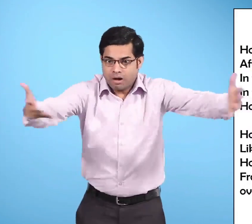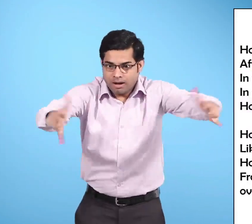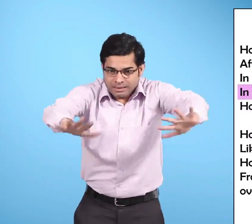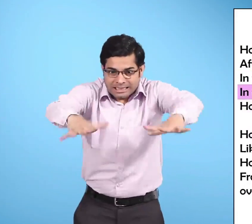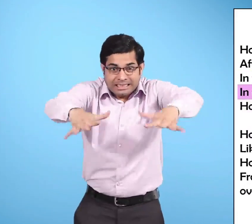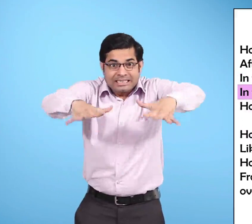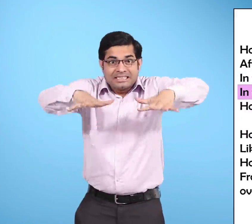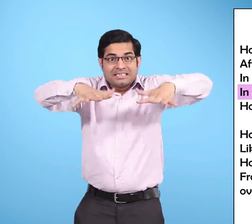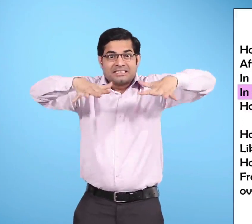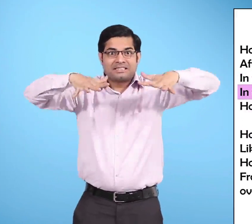In the narrow lane